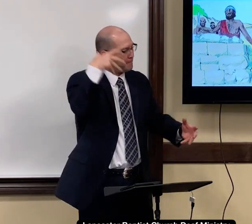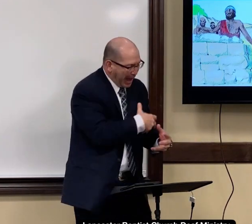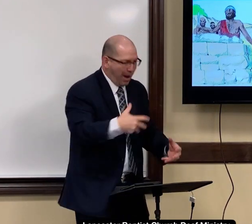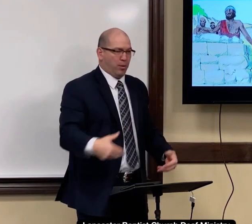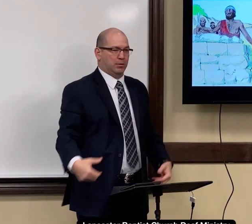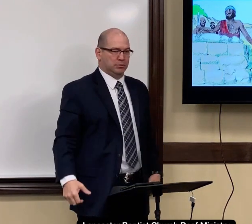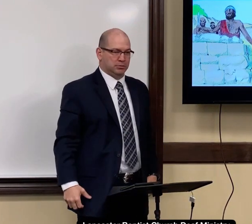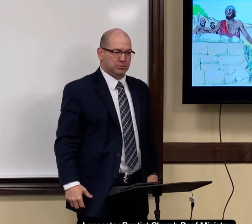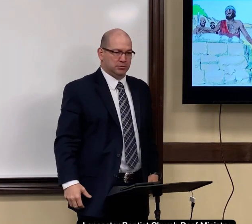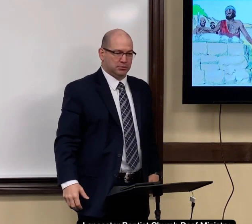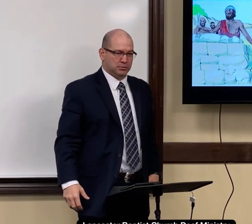because of my power